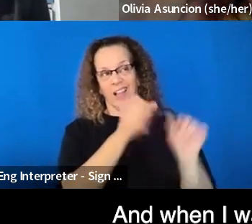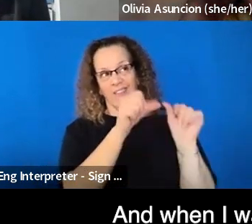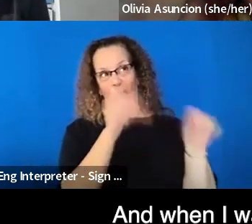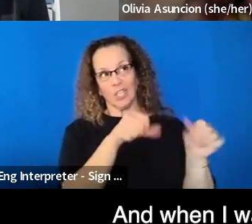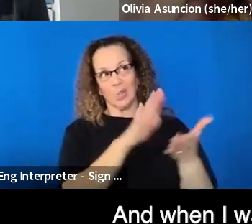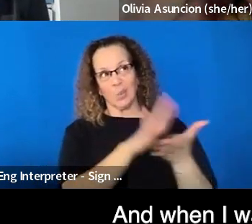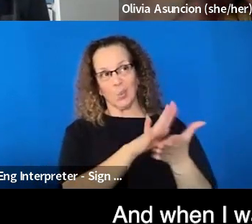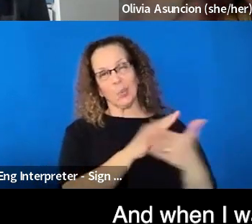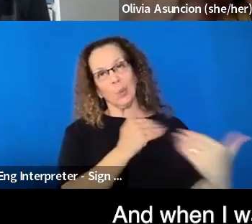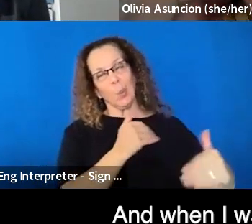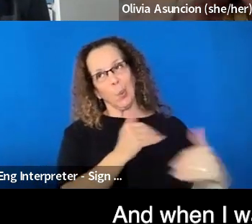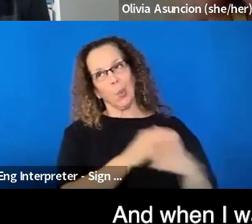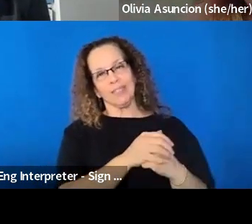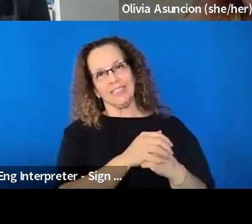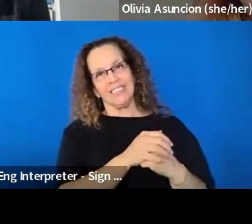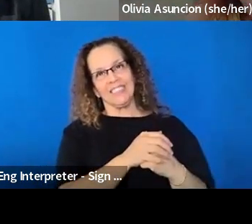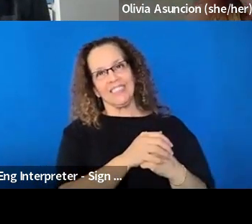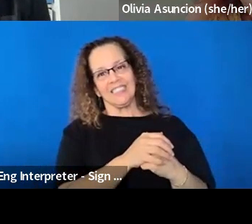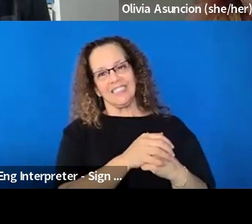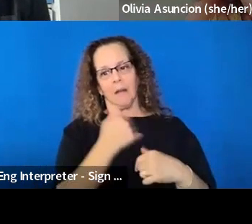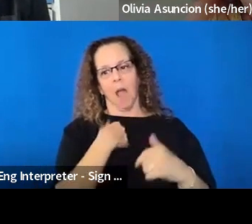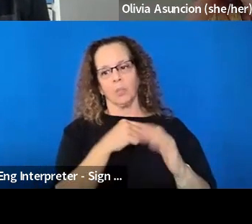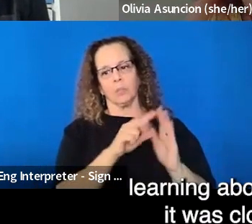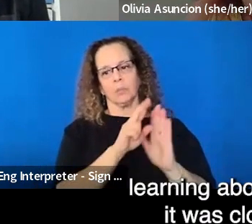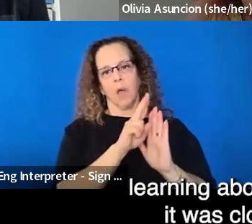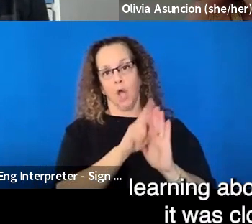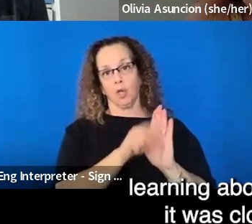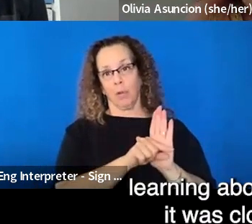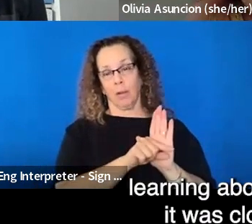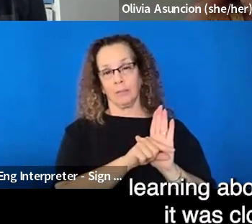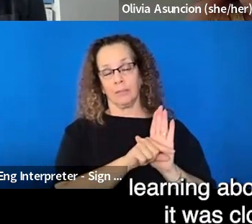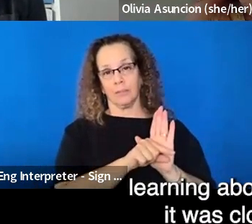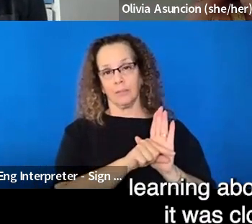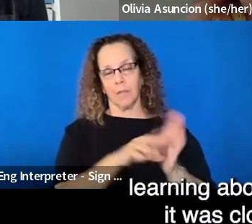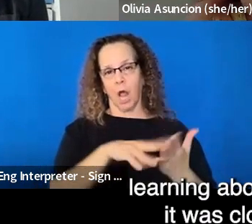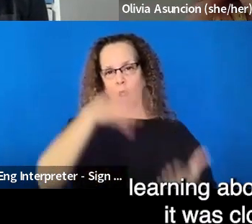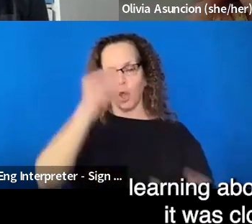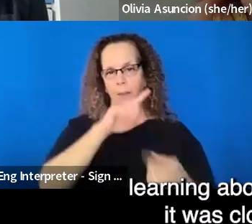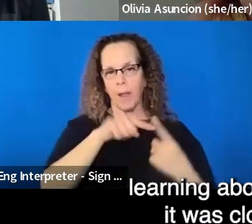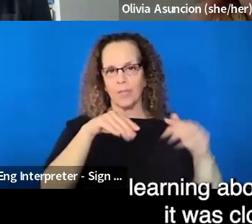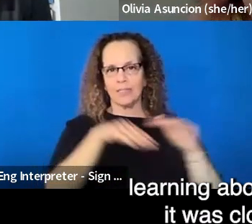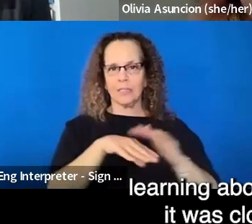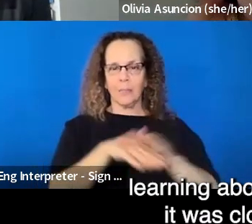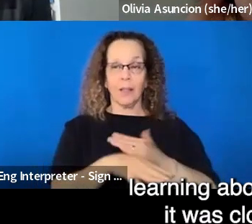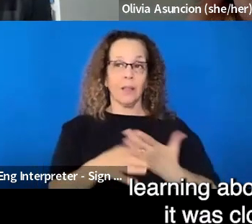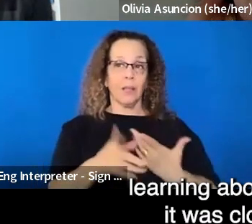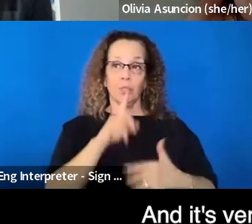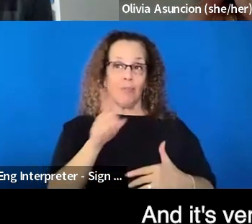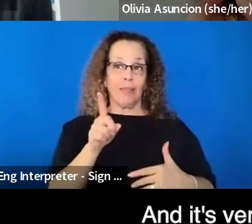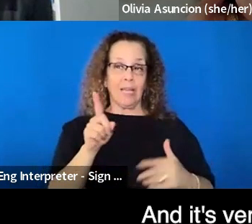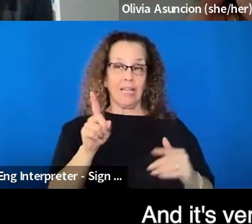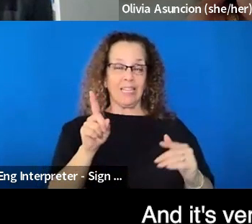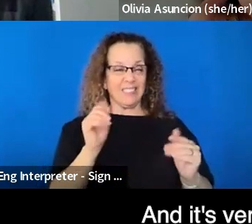And, um, when I was an undergrad, um, learning about accessibility, it was close to none. Uh,